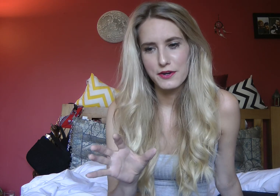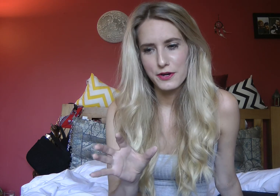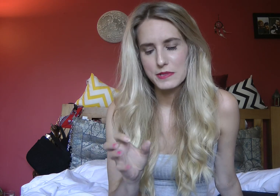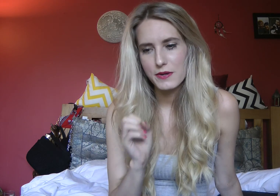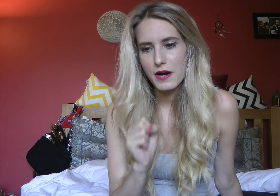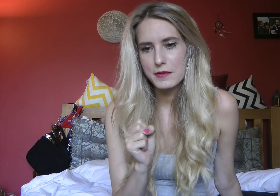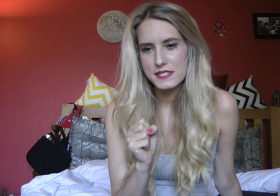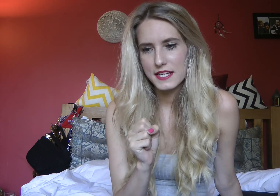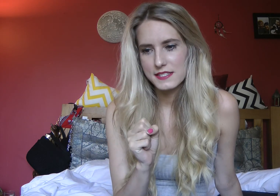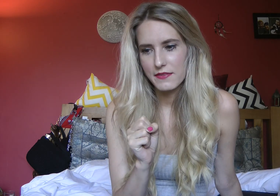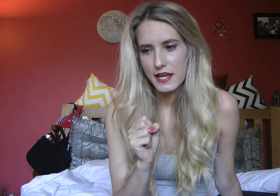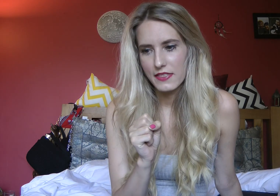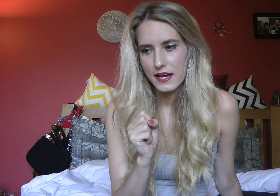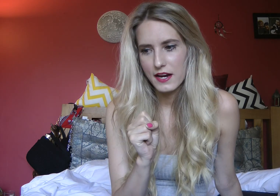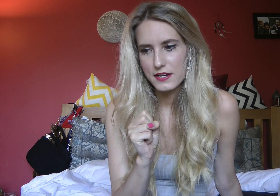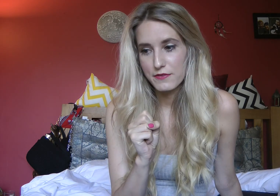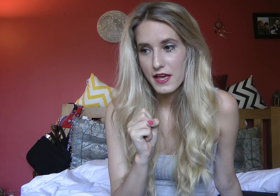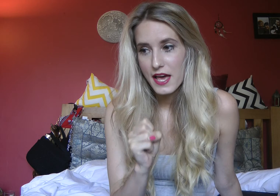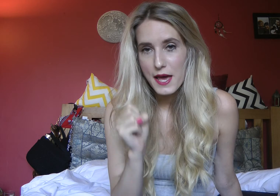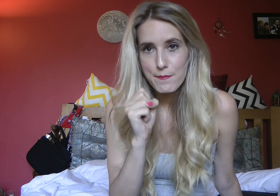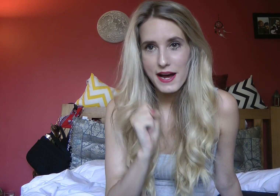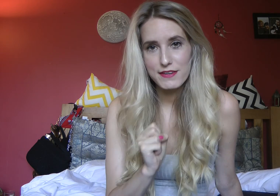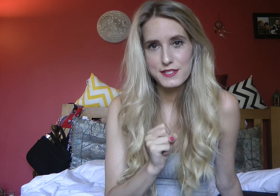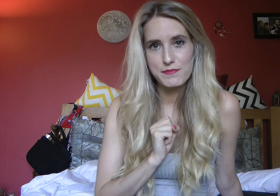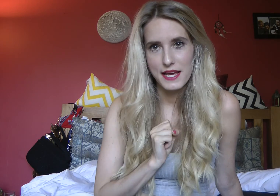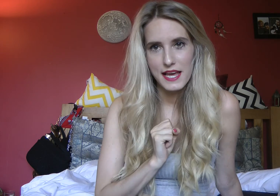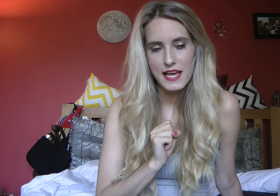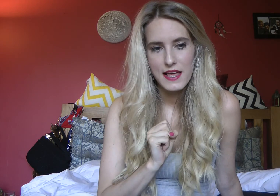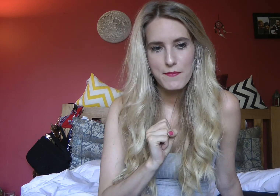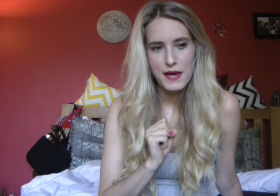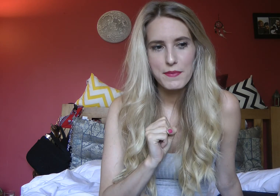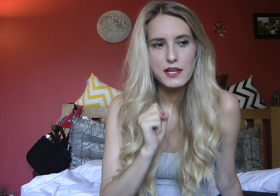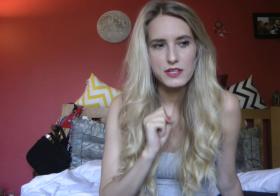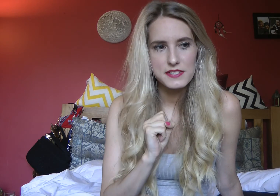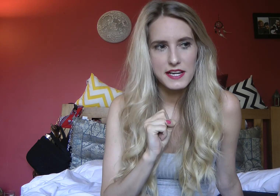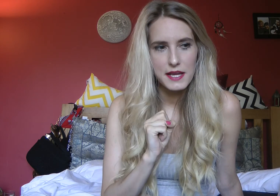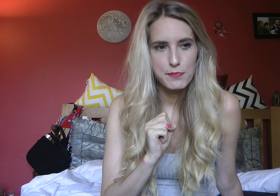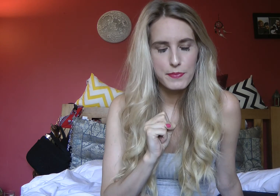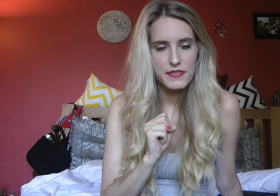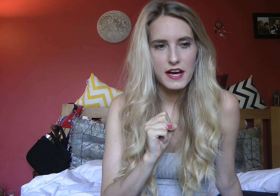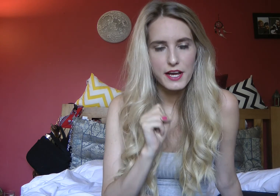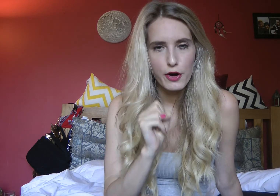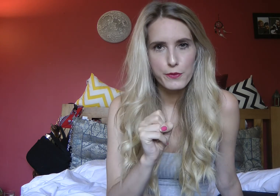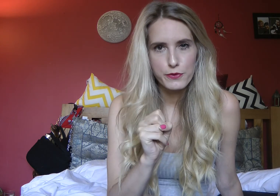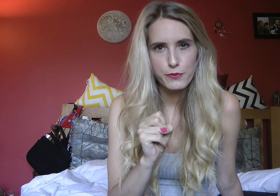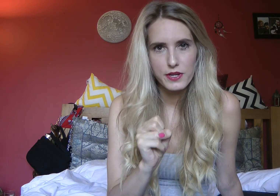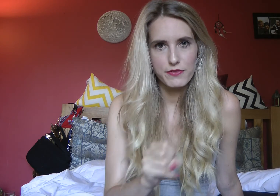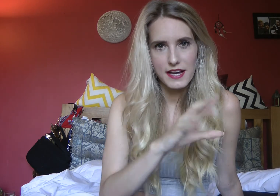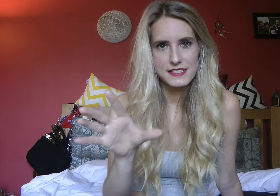the group so I'd say something that kind of embarrassed me made me look silly but that I hoped would relax